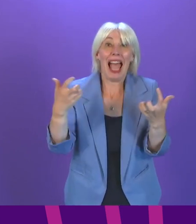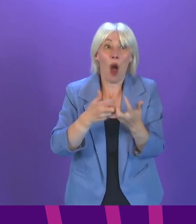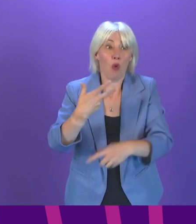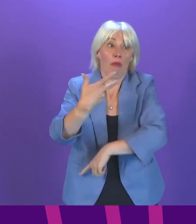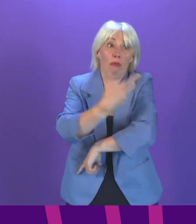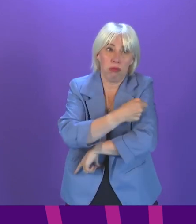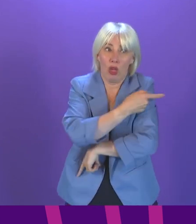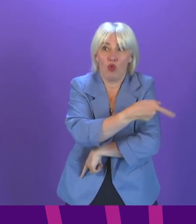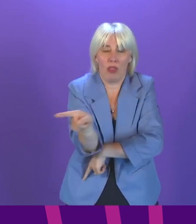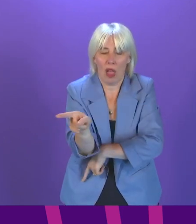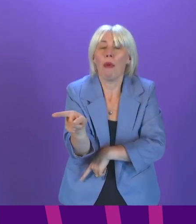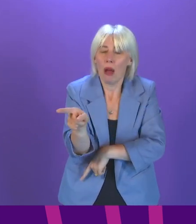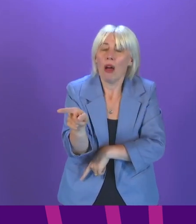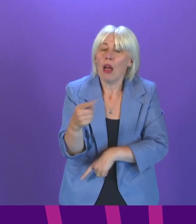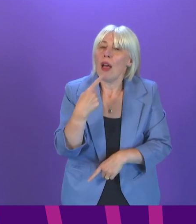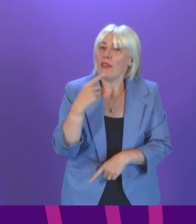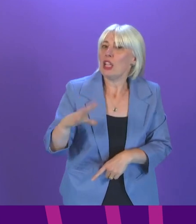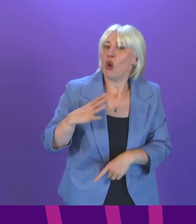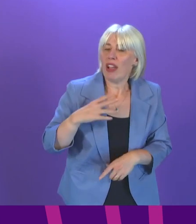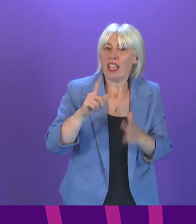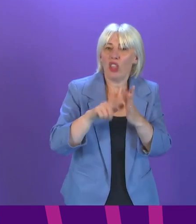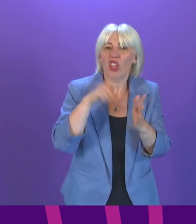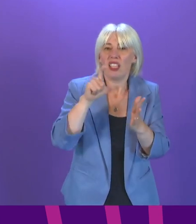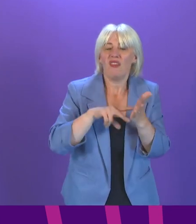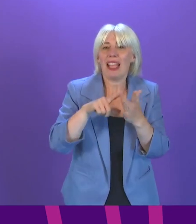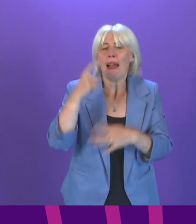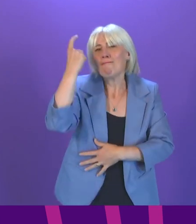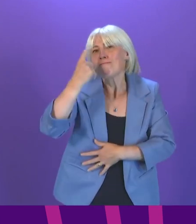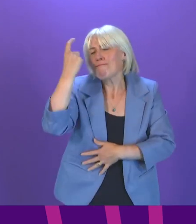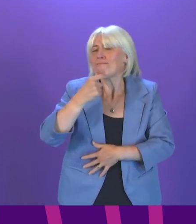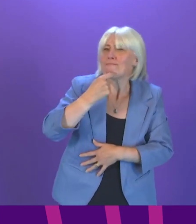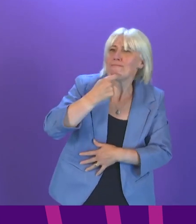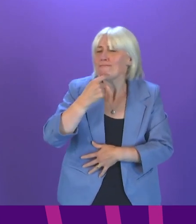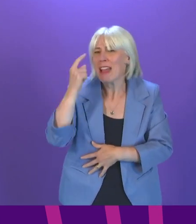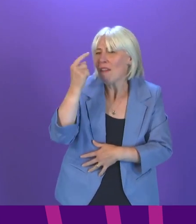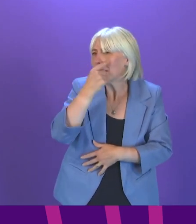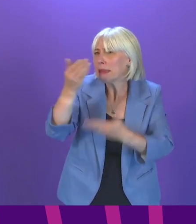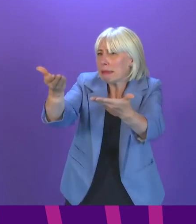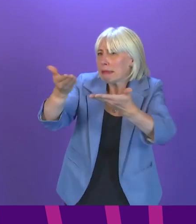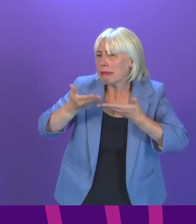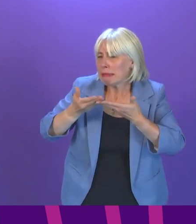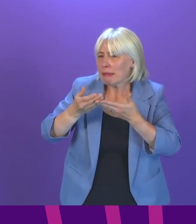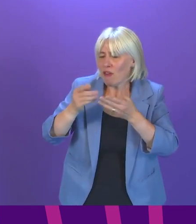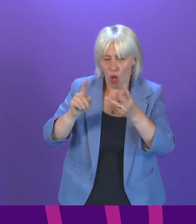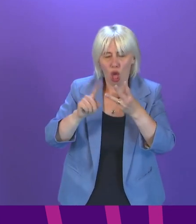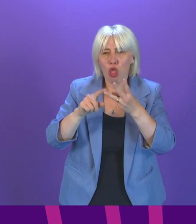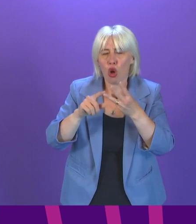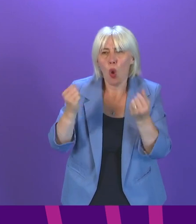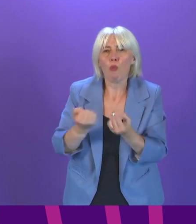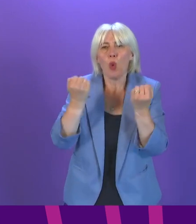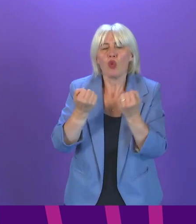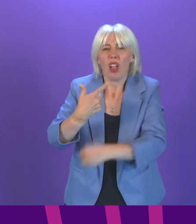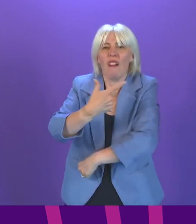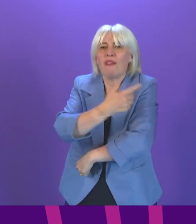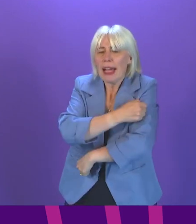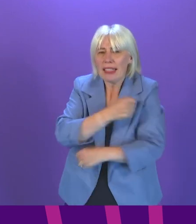vaccination programmes. As I have indicated already, the JCVI is still considering evidence on benefits of booster vaccines for